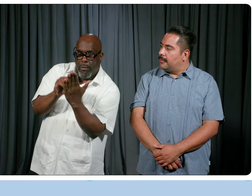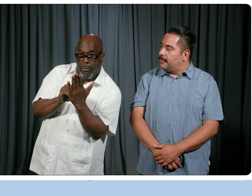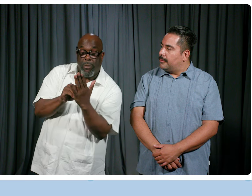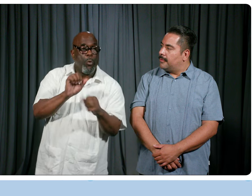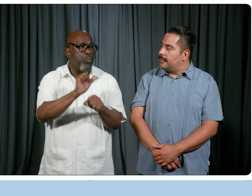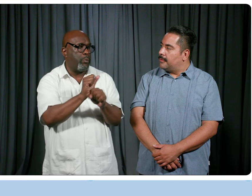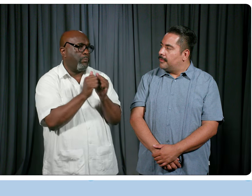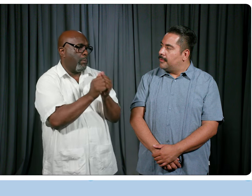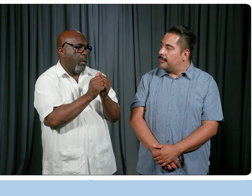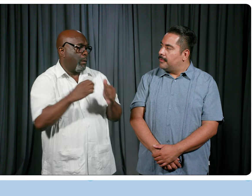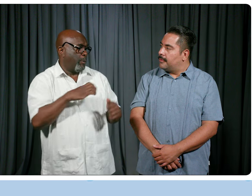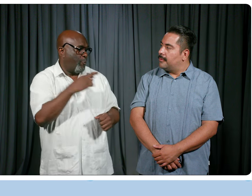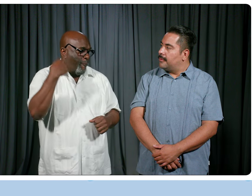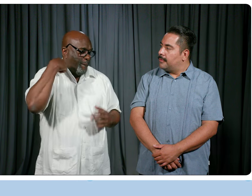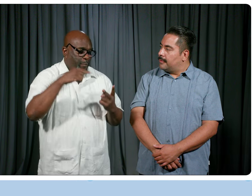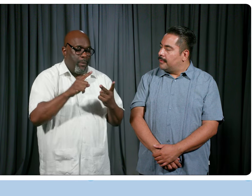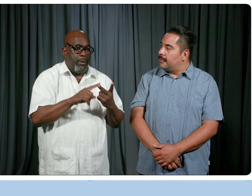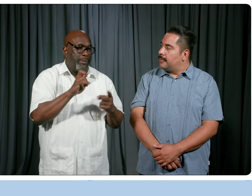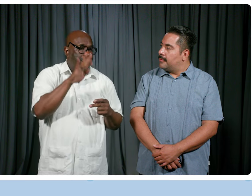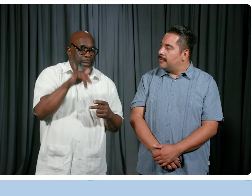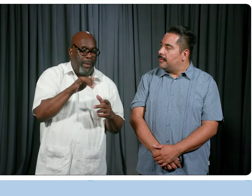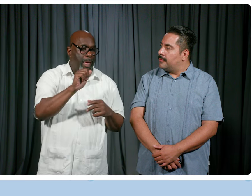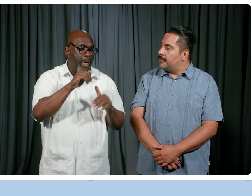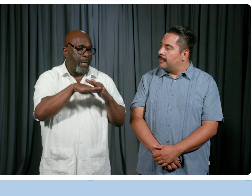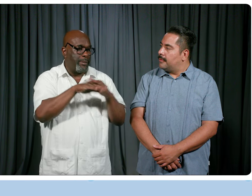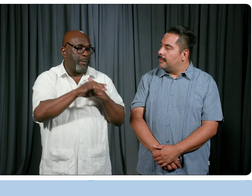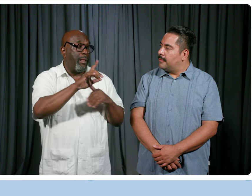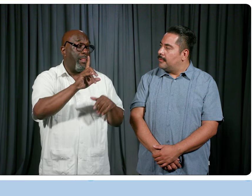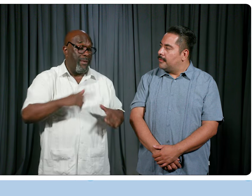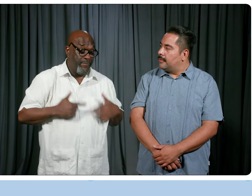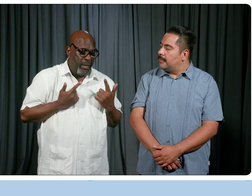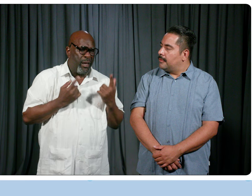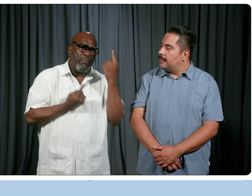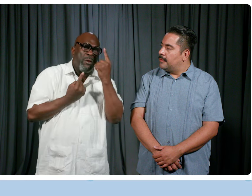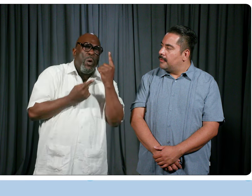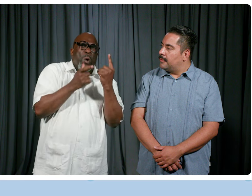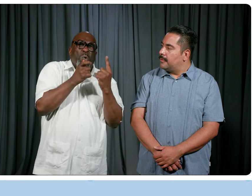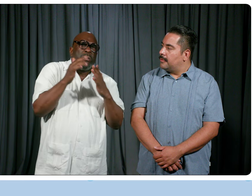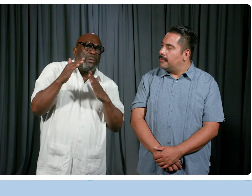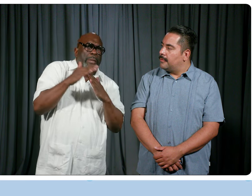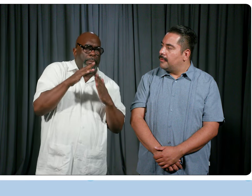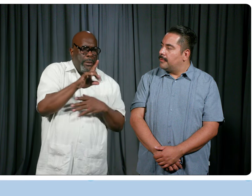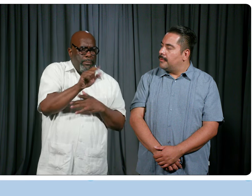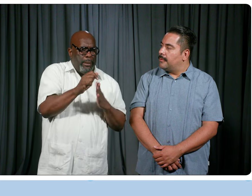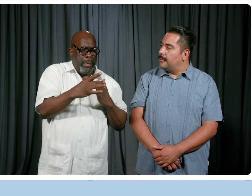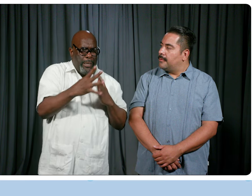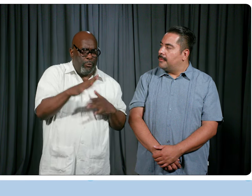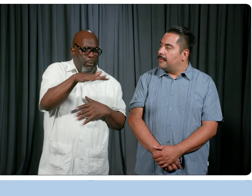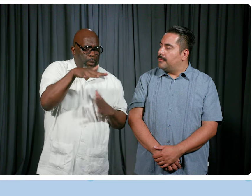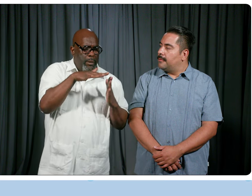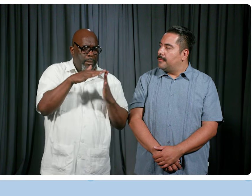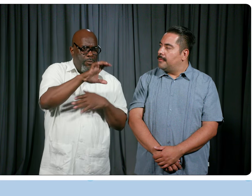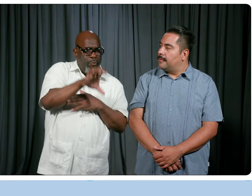with Commissioner ARFA, worked with Karen Tamley at Access Living, et cetera, to kind of identify who were some key disability leaders in the Chicago area representing